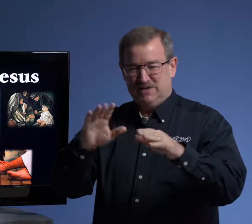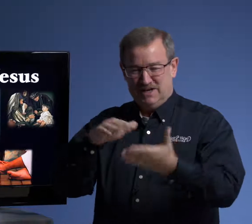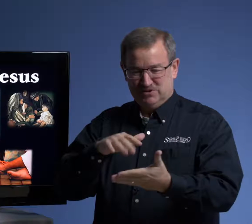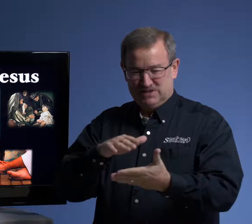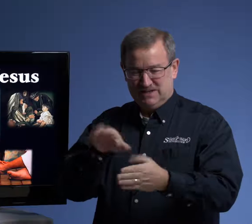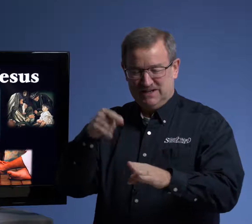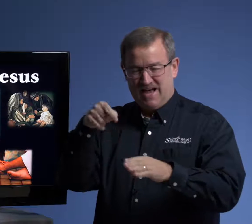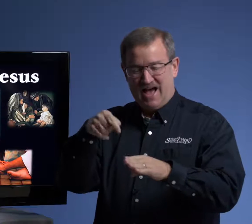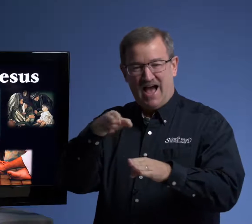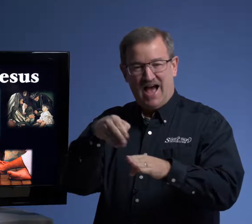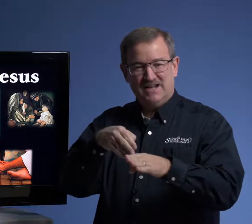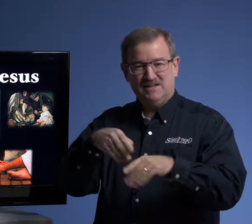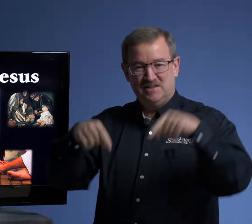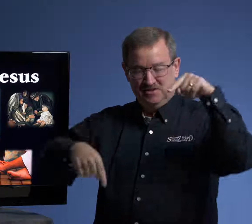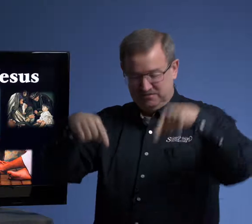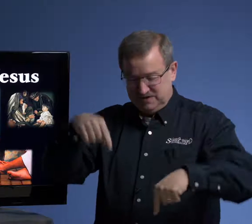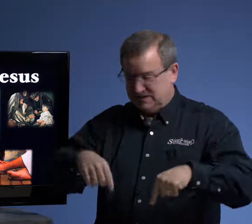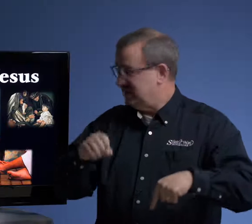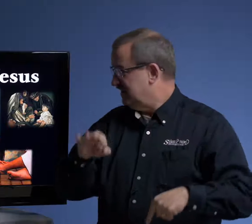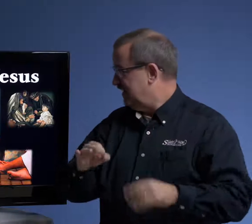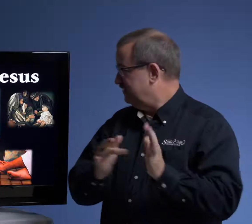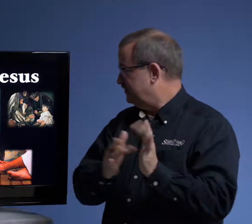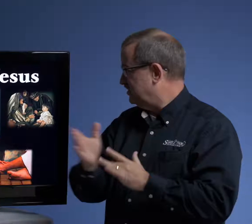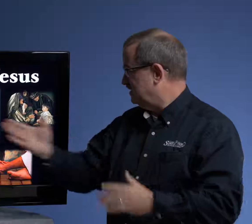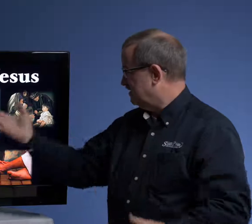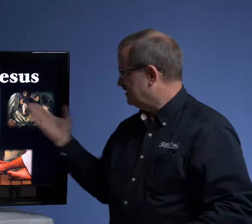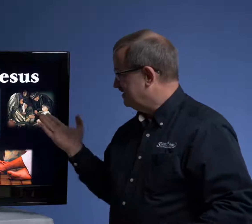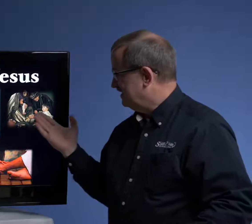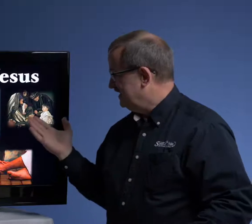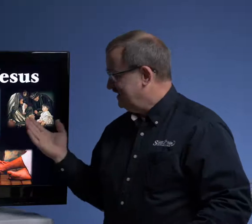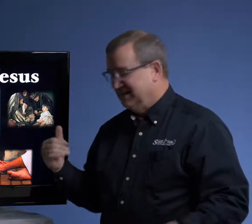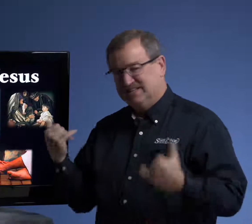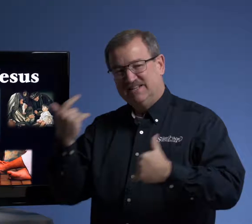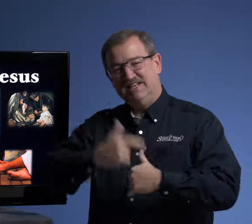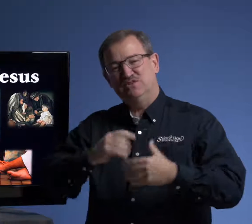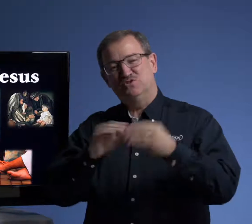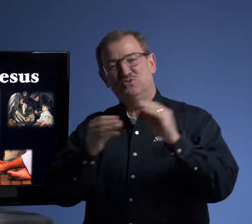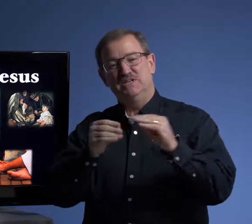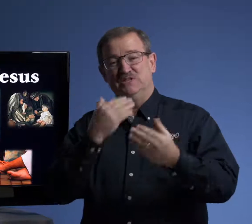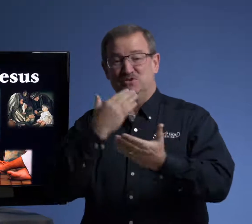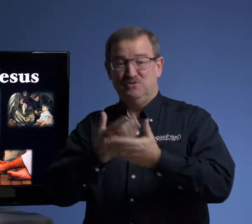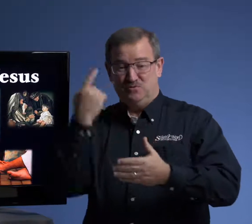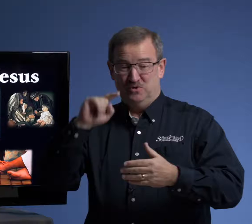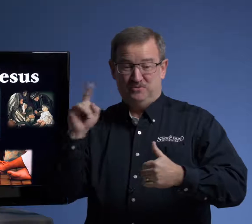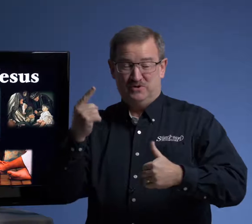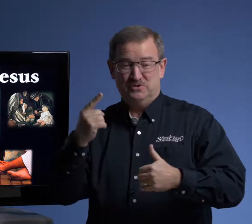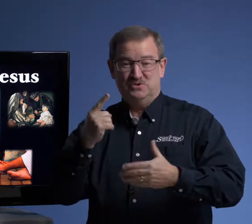our study at the feet of Jesus. And today's story is good for the first